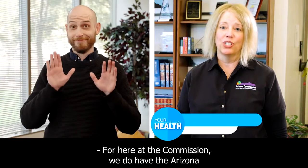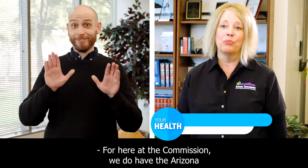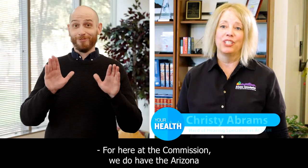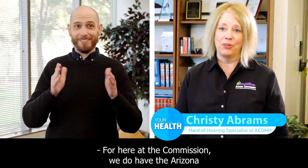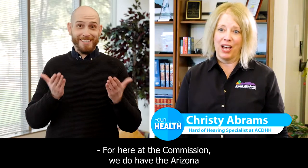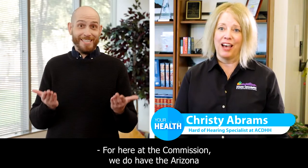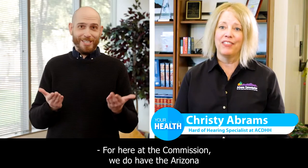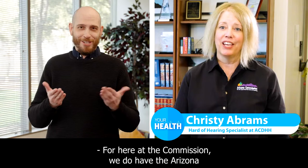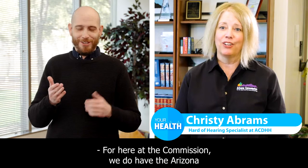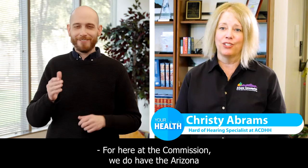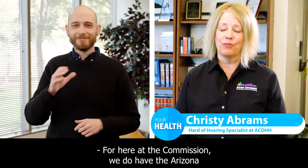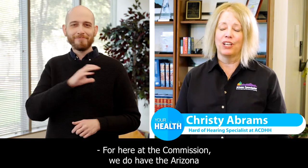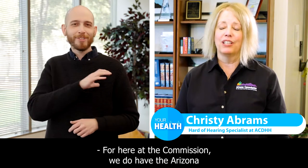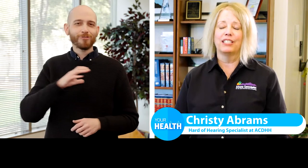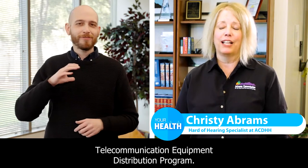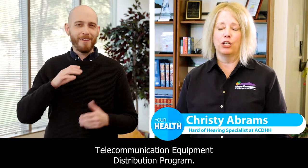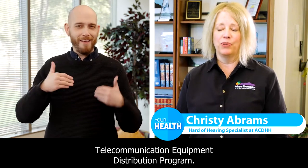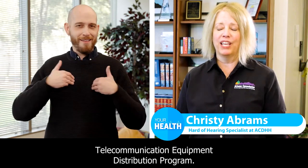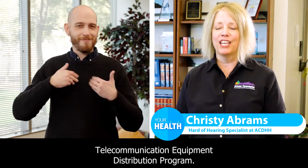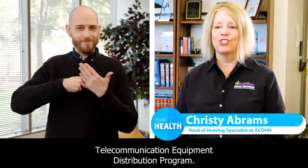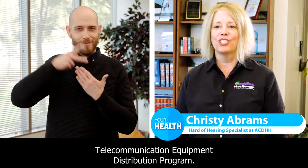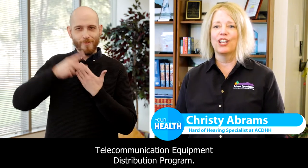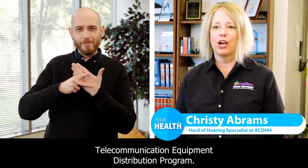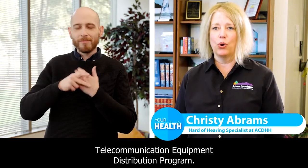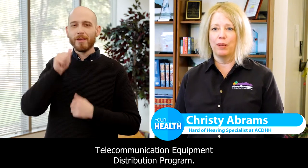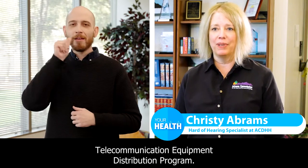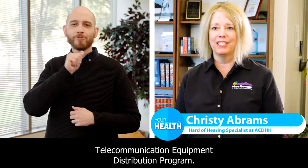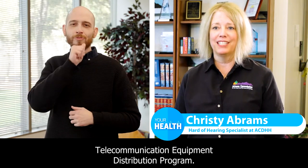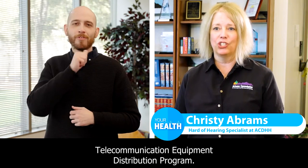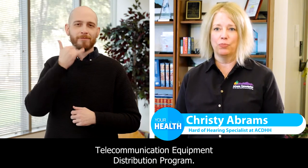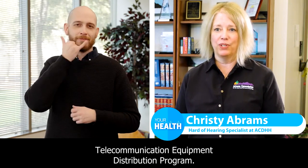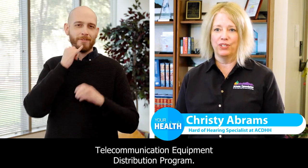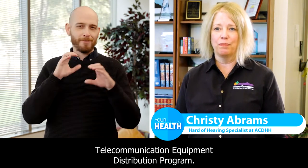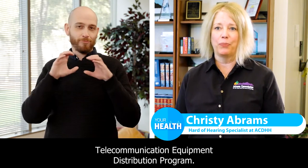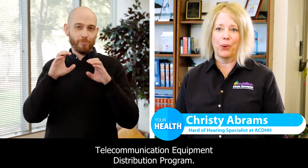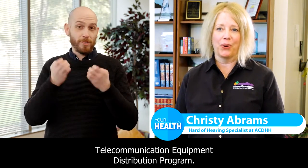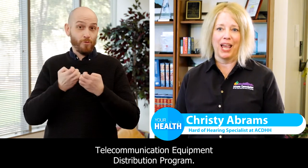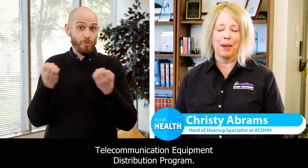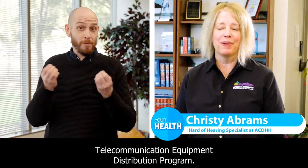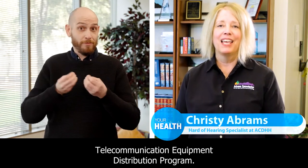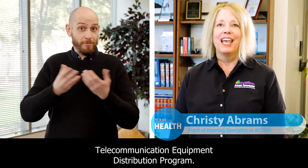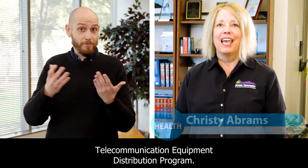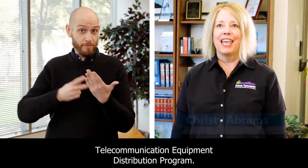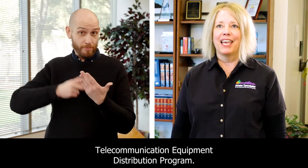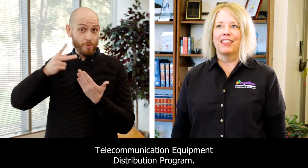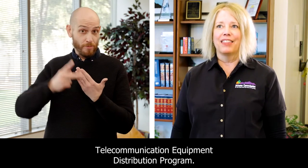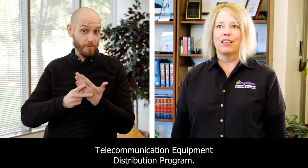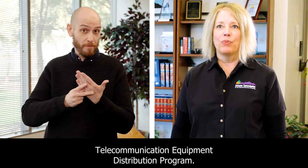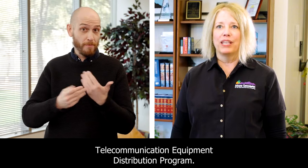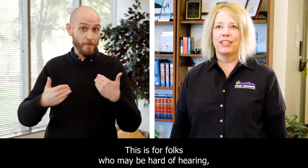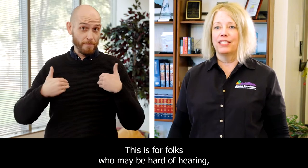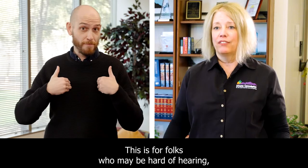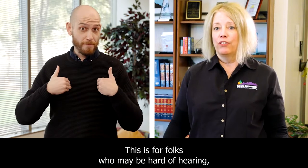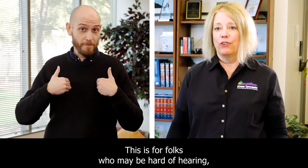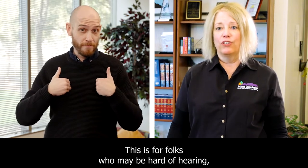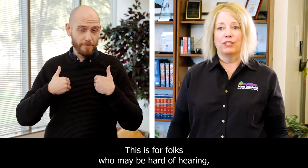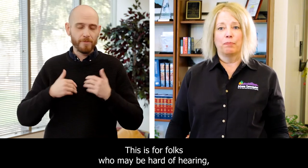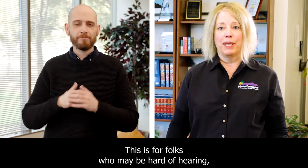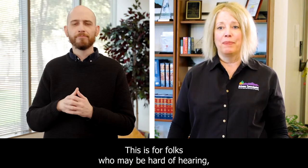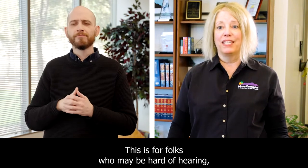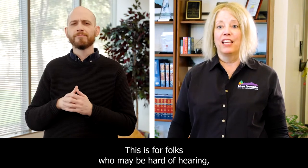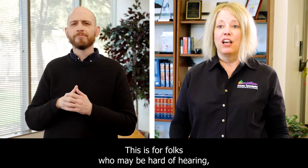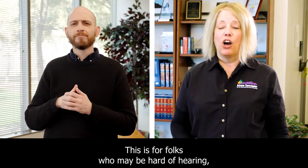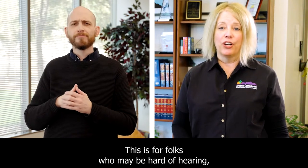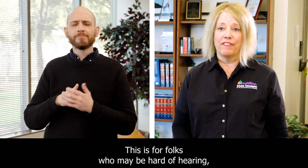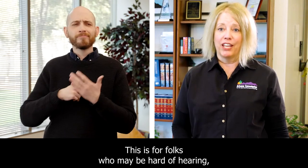at the commission, we do have the Arizona Telecommunication Equipment Distribution Program, and this is for folks